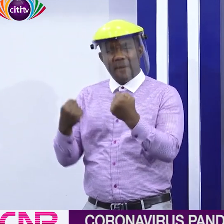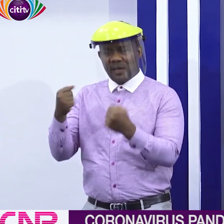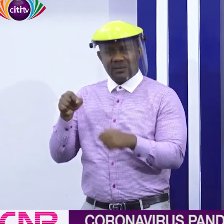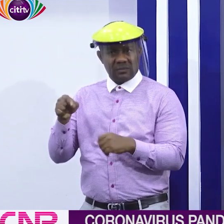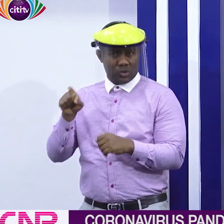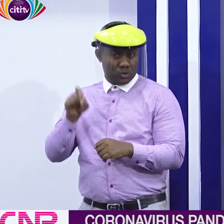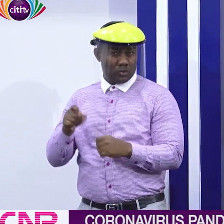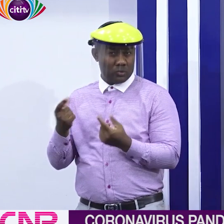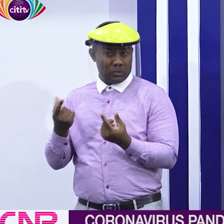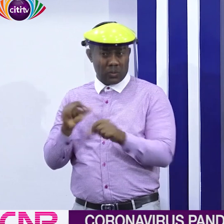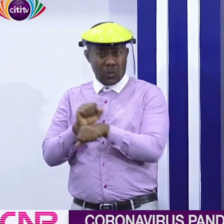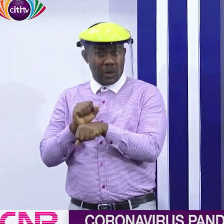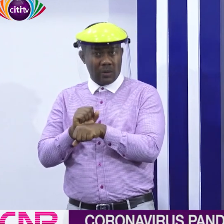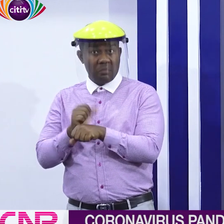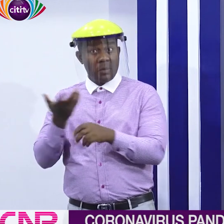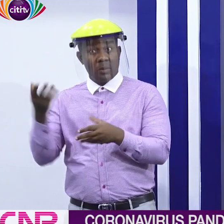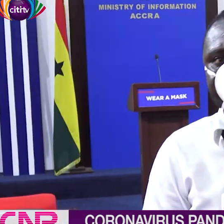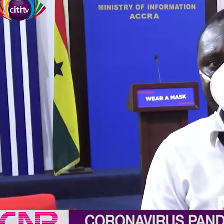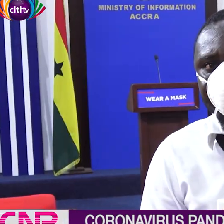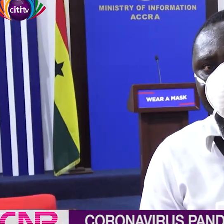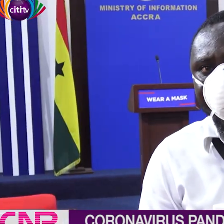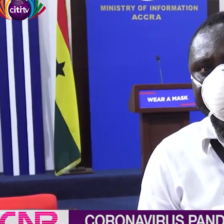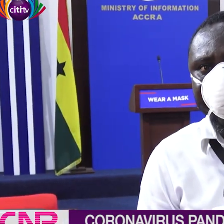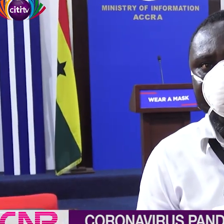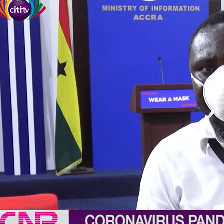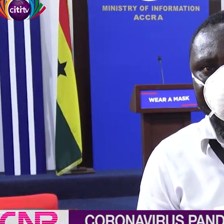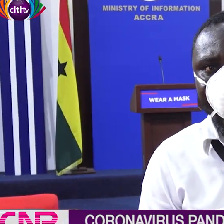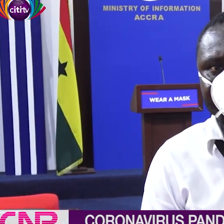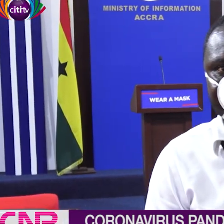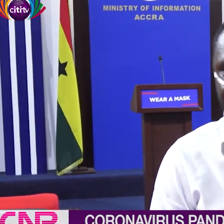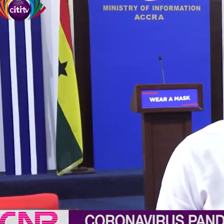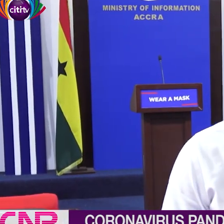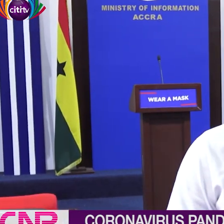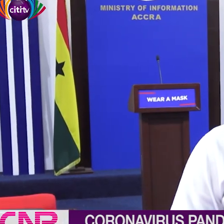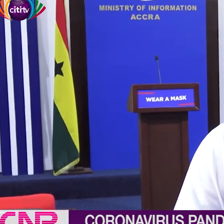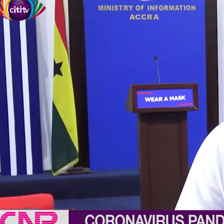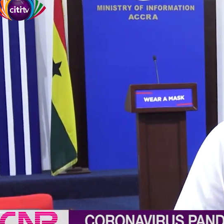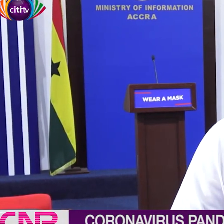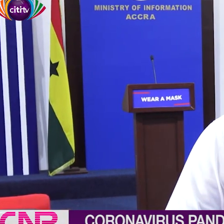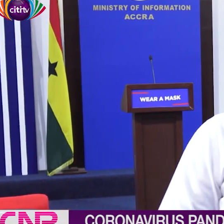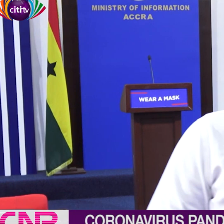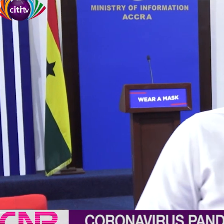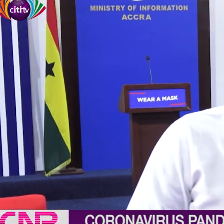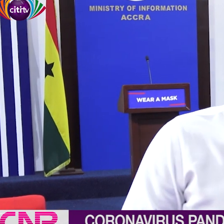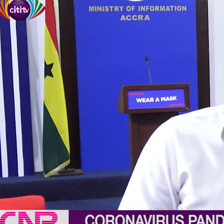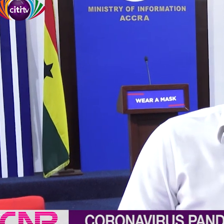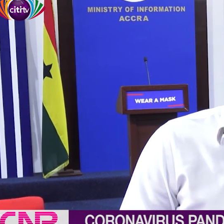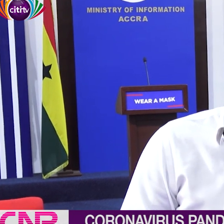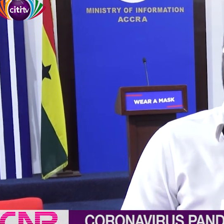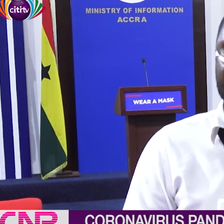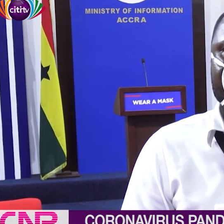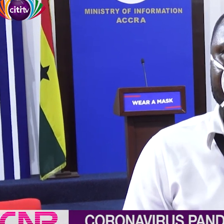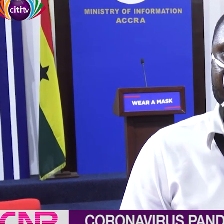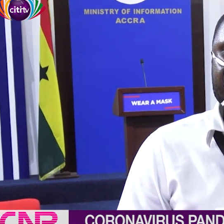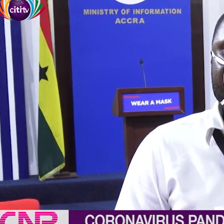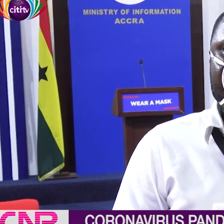more compliance and safety on public transport. It's very important to know that the government is engaging stakeholders